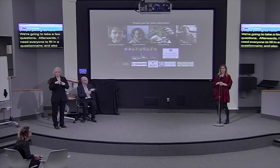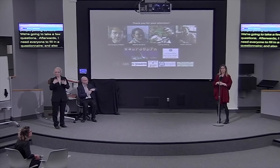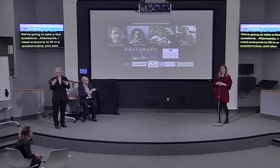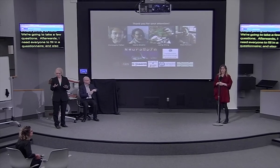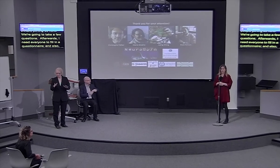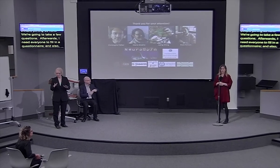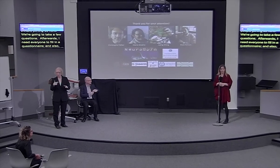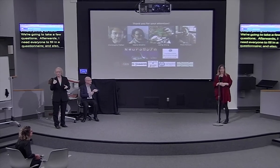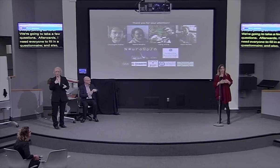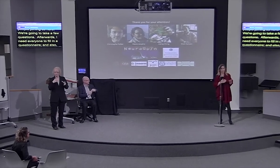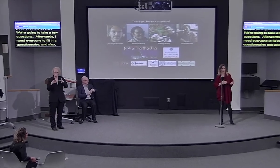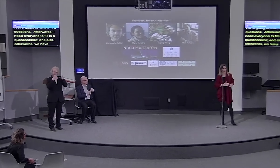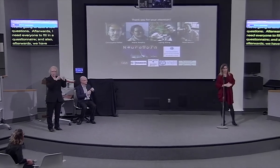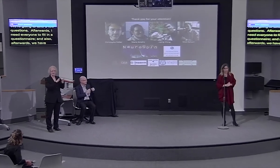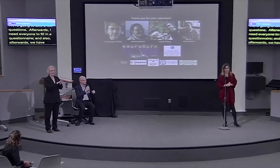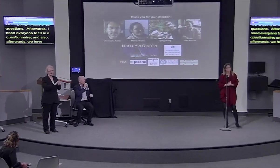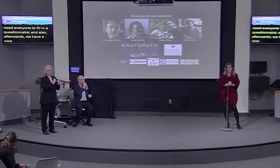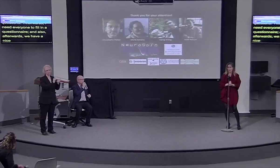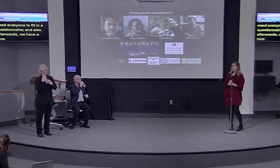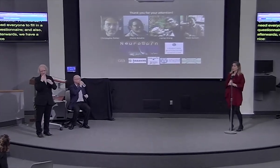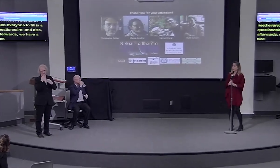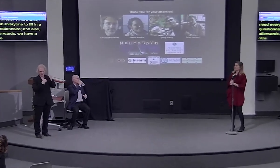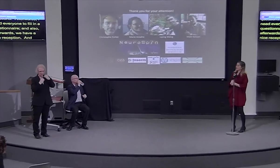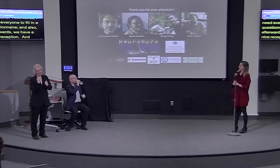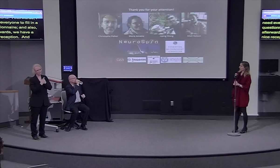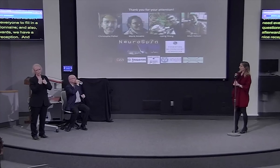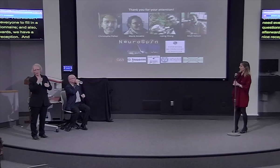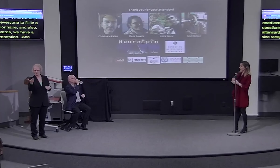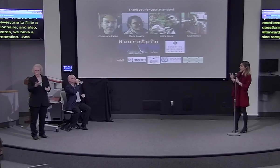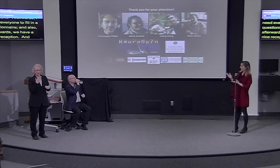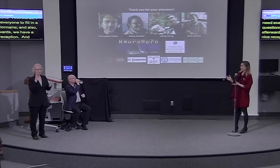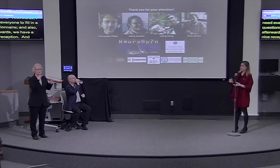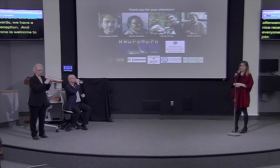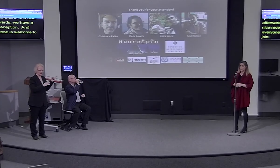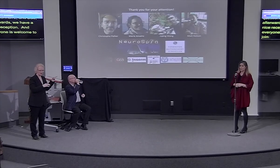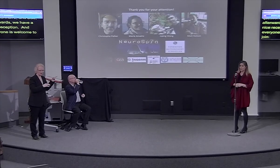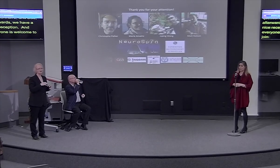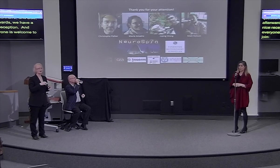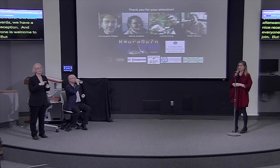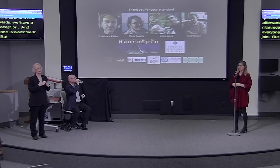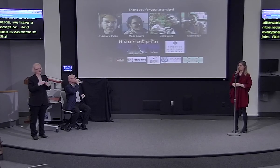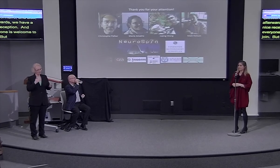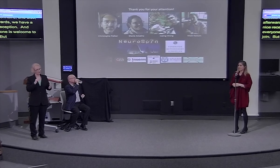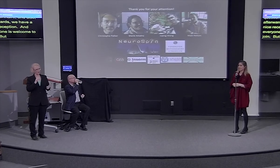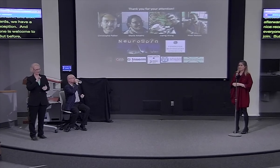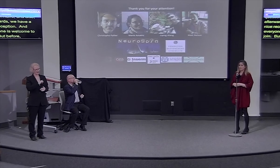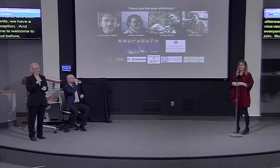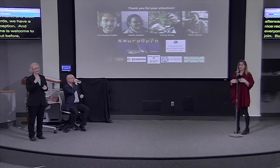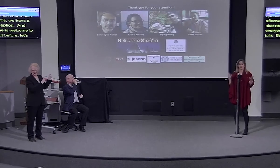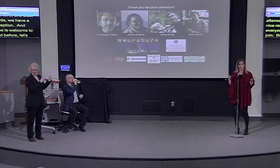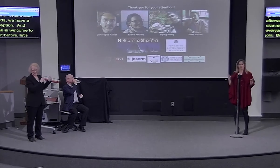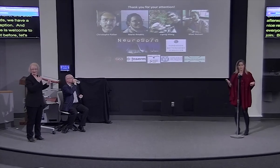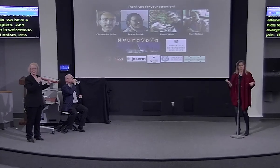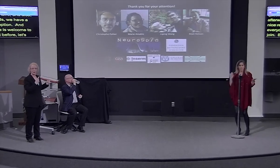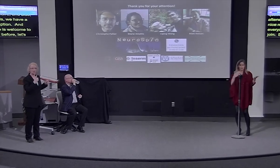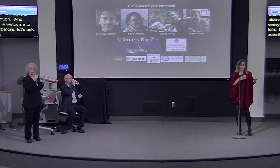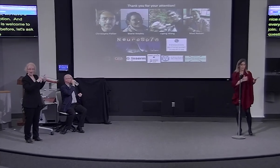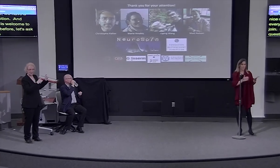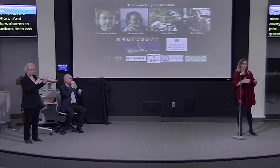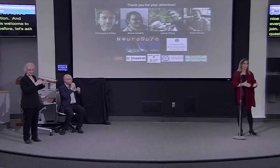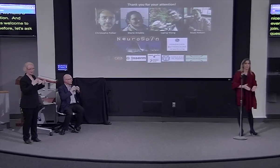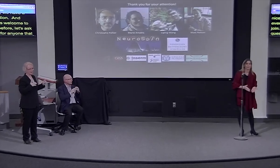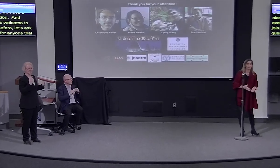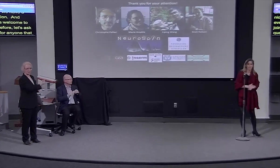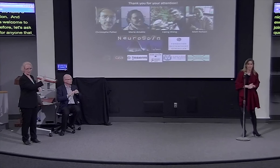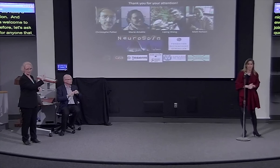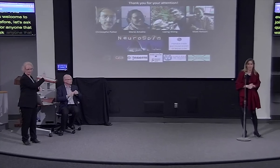have a nice reception and everyone is welcome to join. But before, let's ask questions for anyone that wants to ask this question. Please